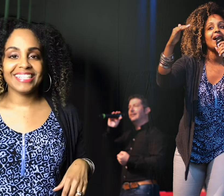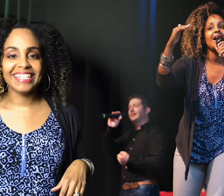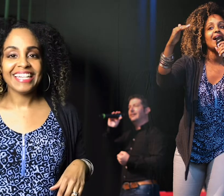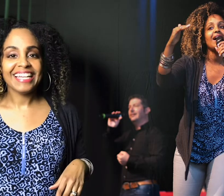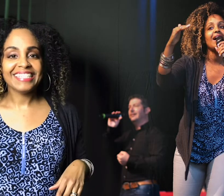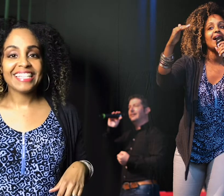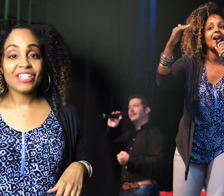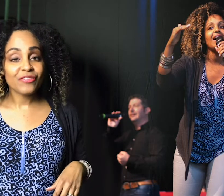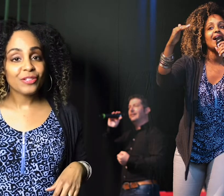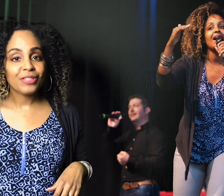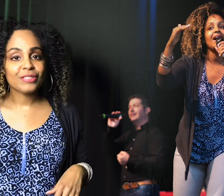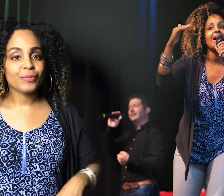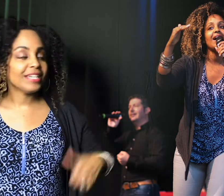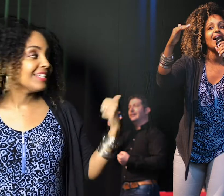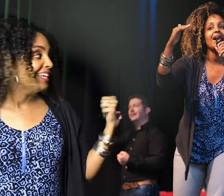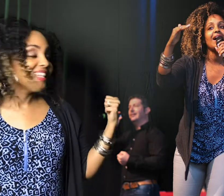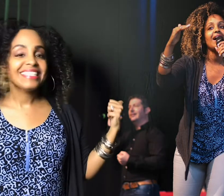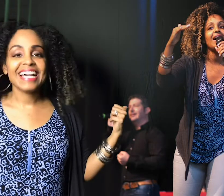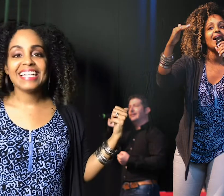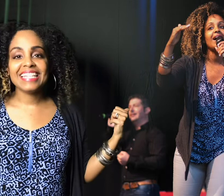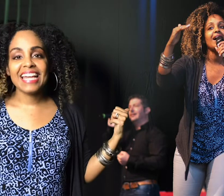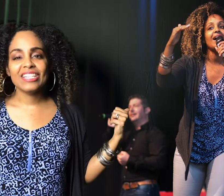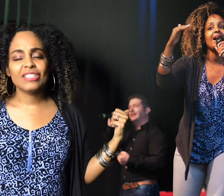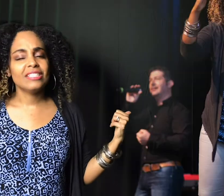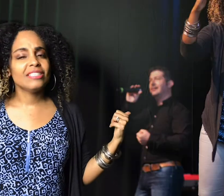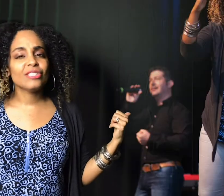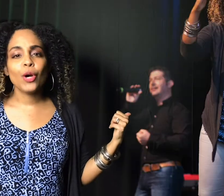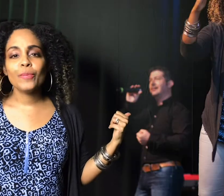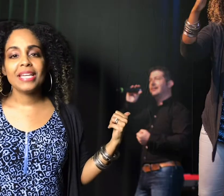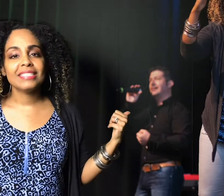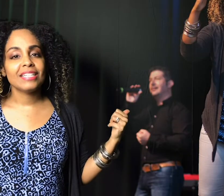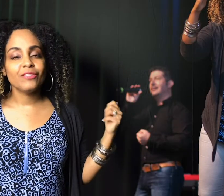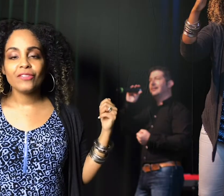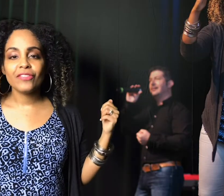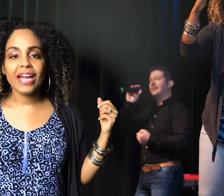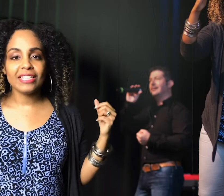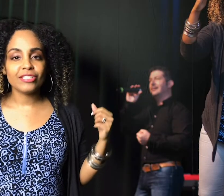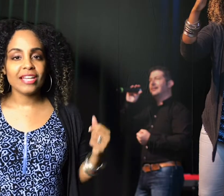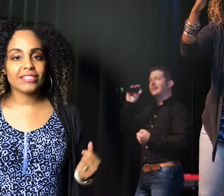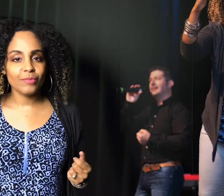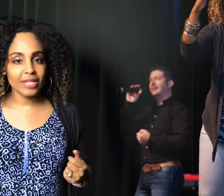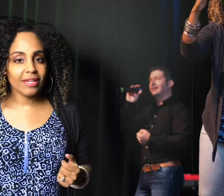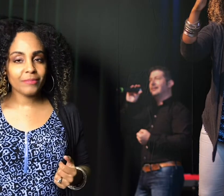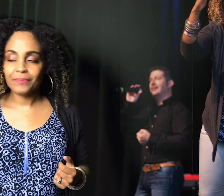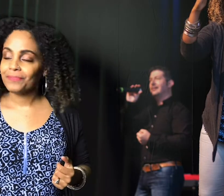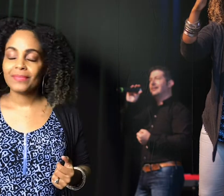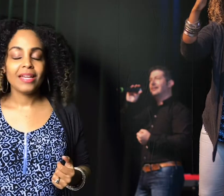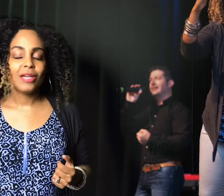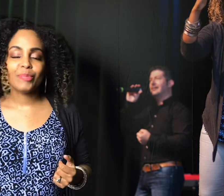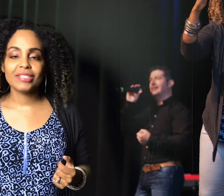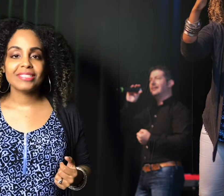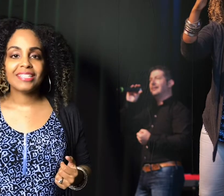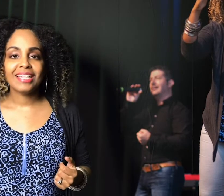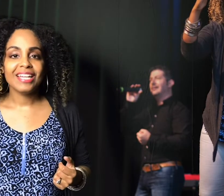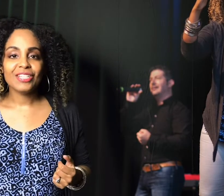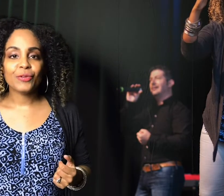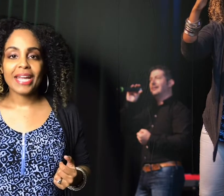singing for you this week. This guy Daniel. He's so amazing. If you've ever had the chance to meet him in person, great.